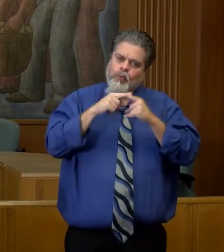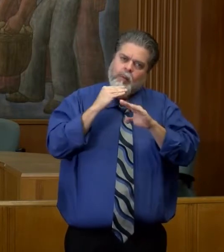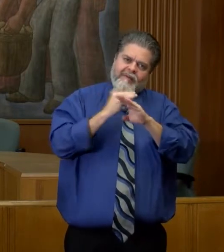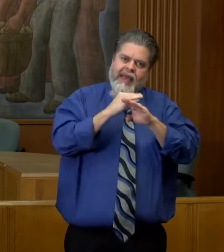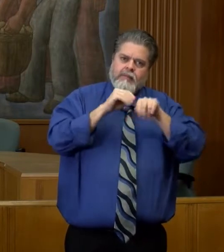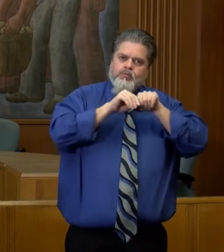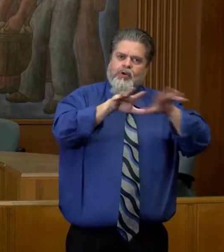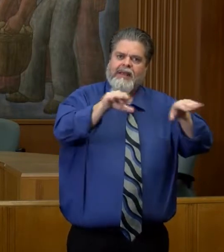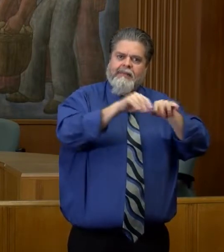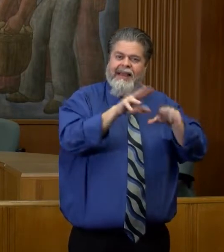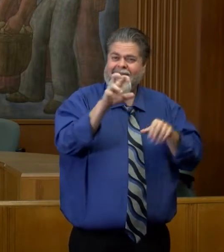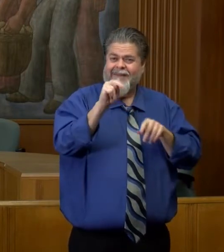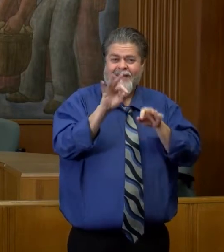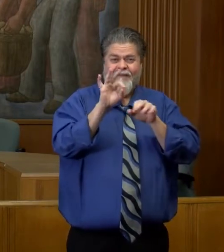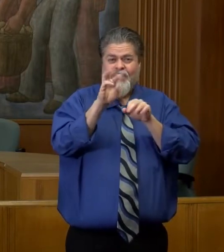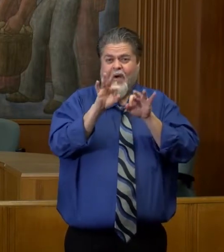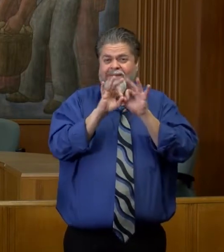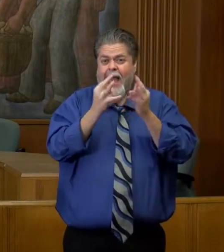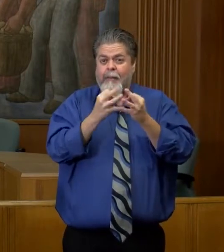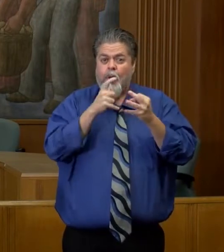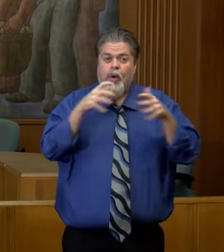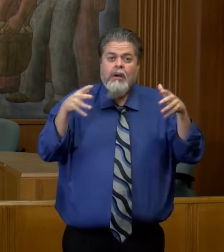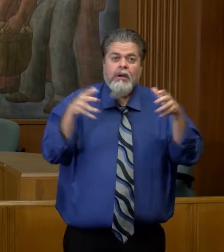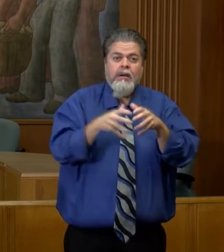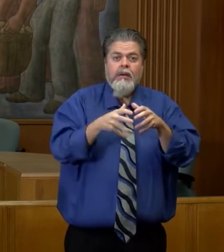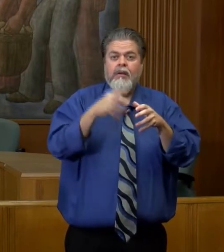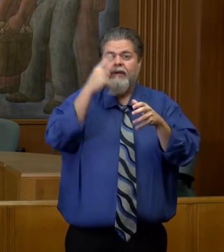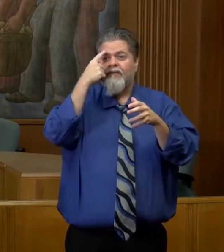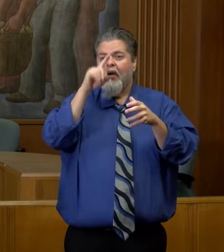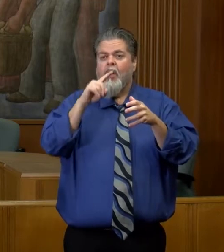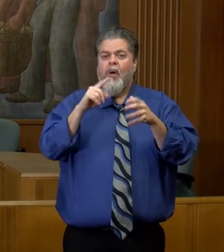just a few families that come together, how you can reduce the spread in those settings.